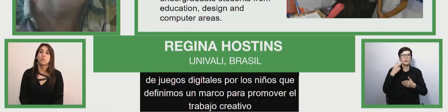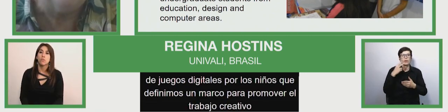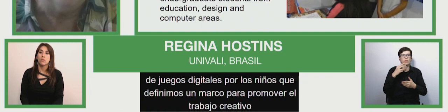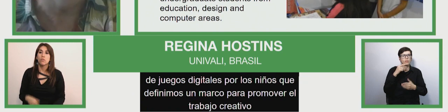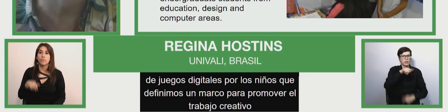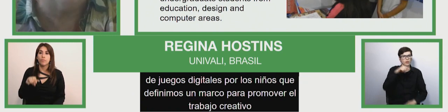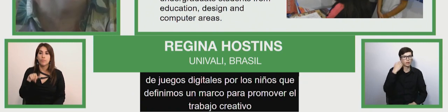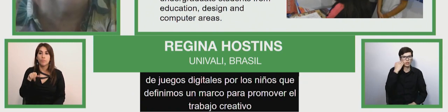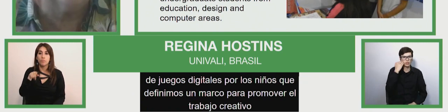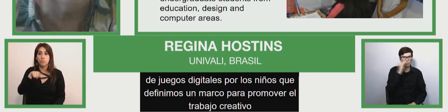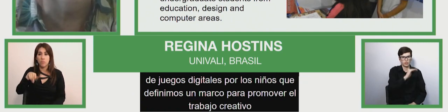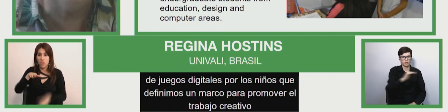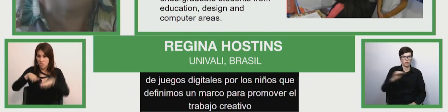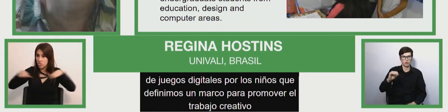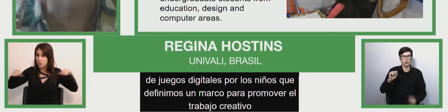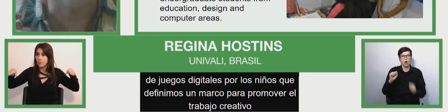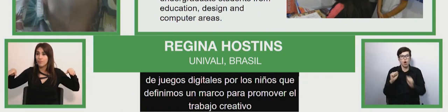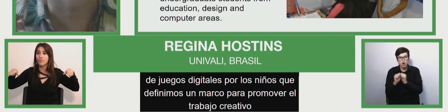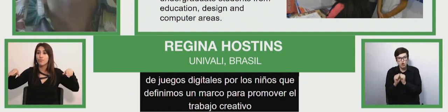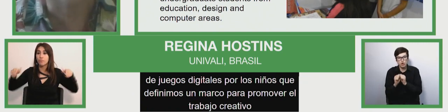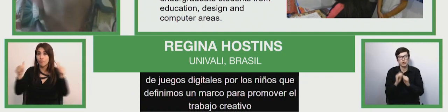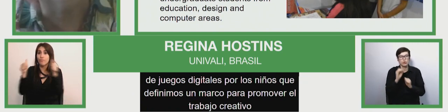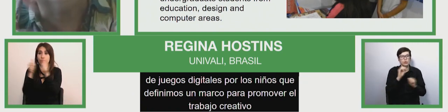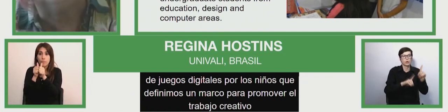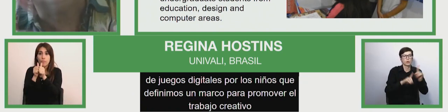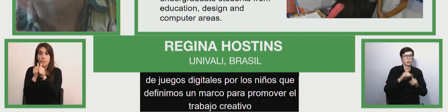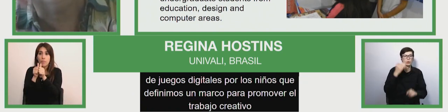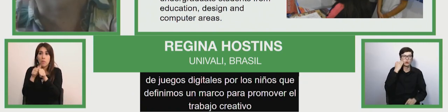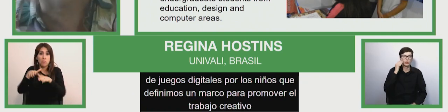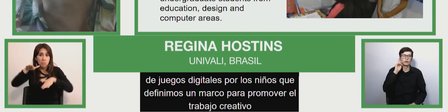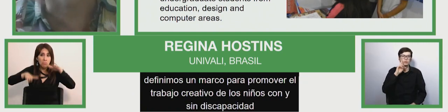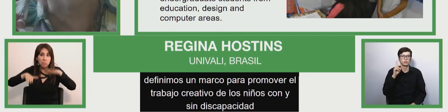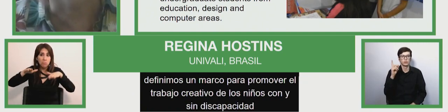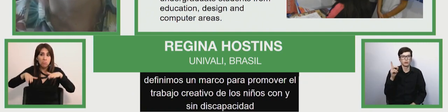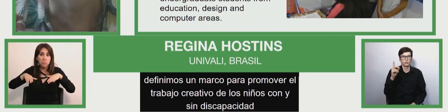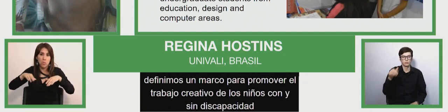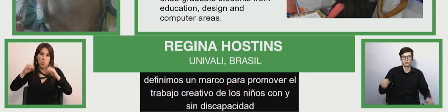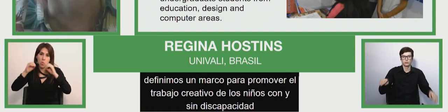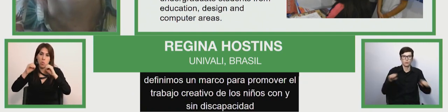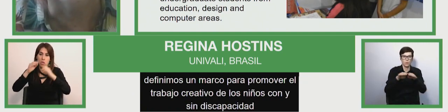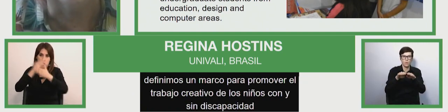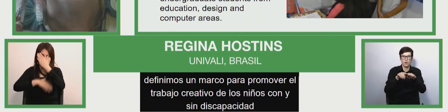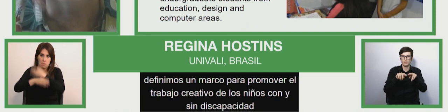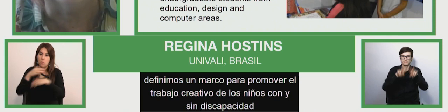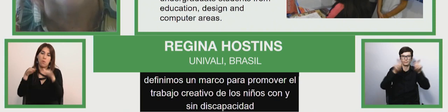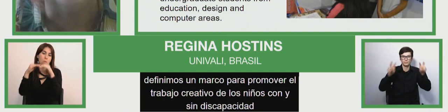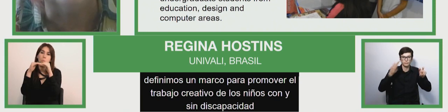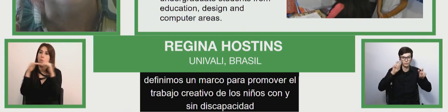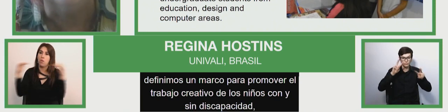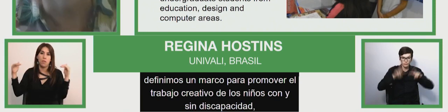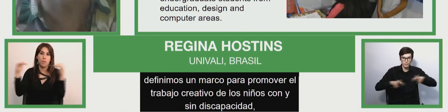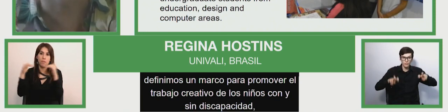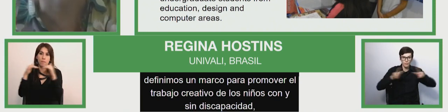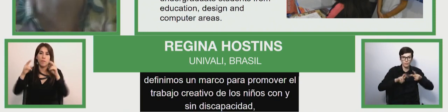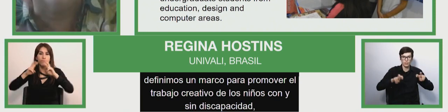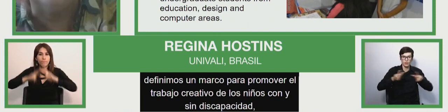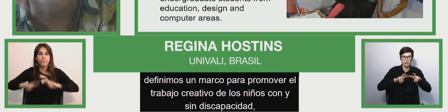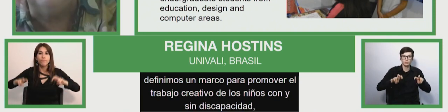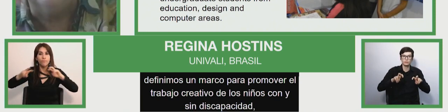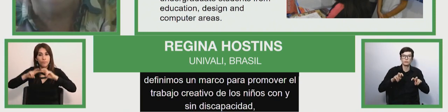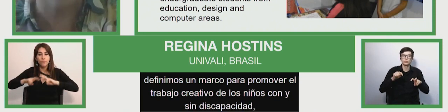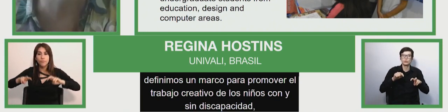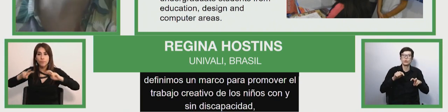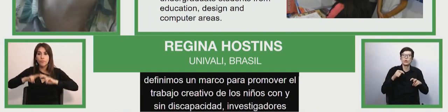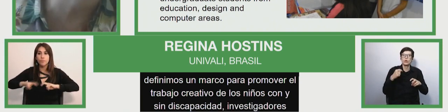collaborative and collective work of children with and without disabilities the